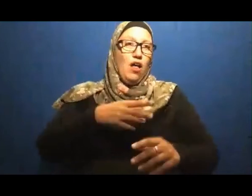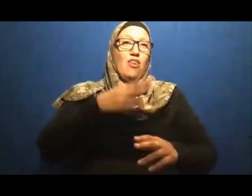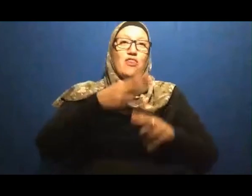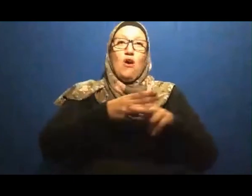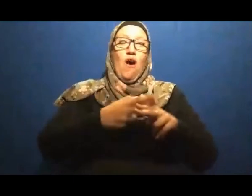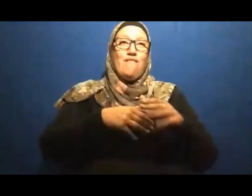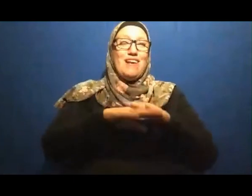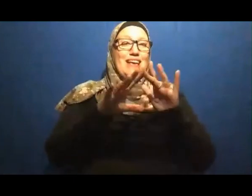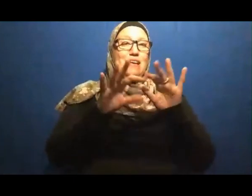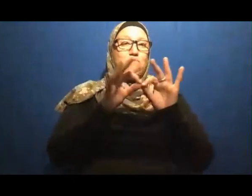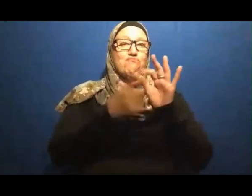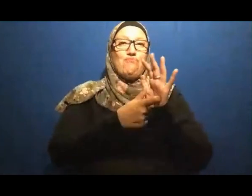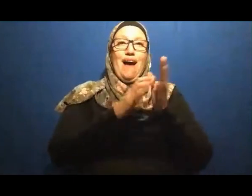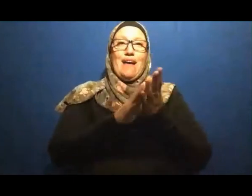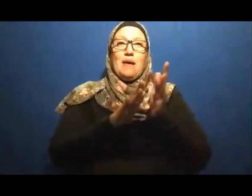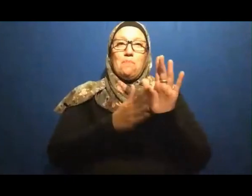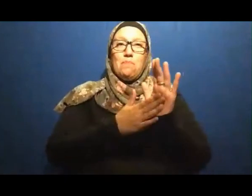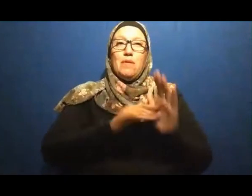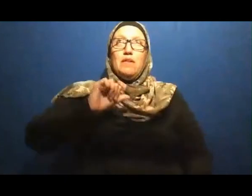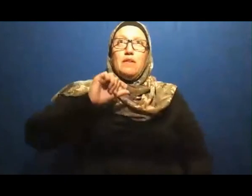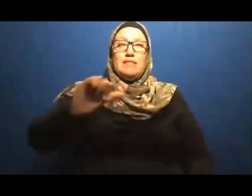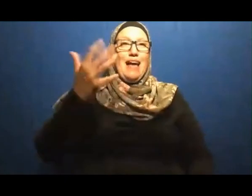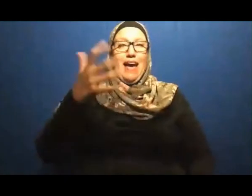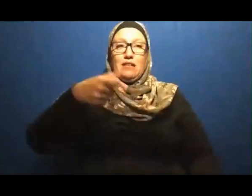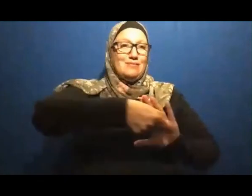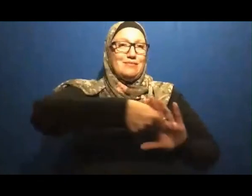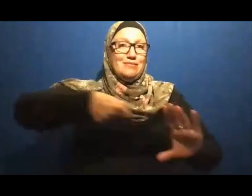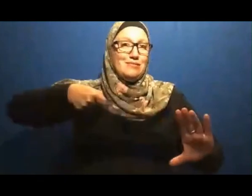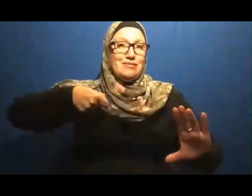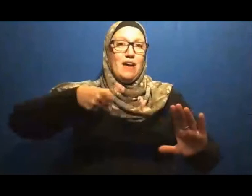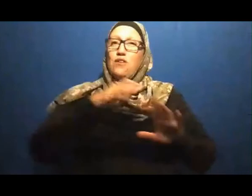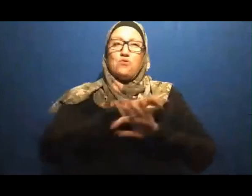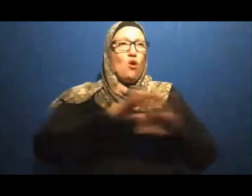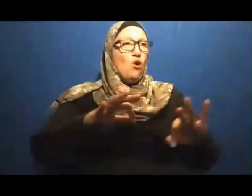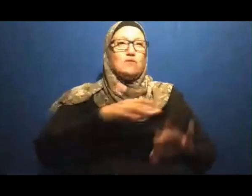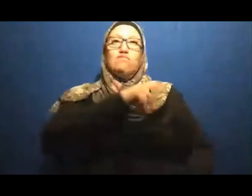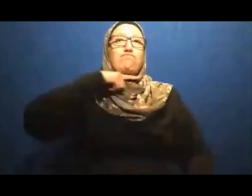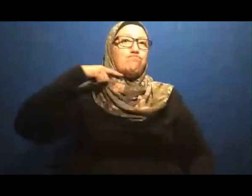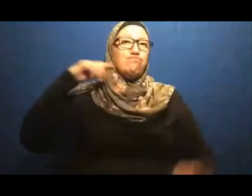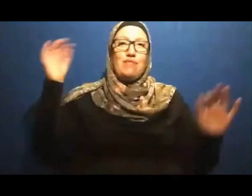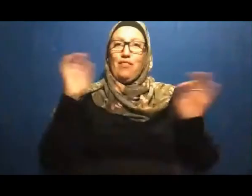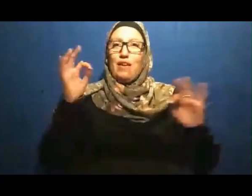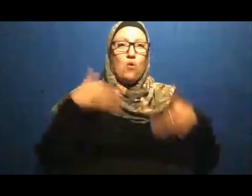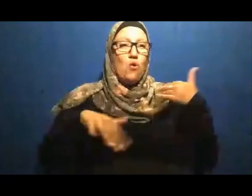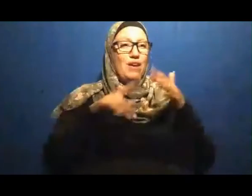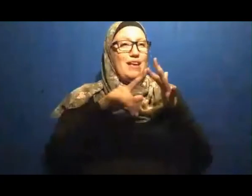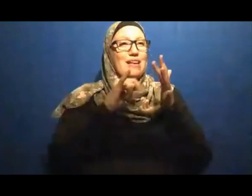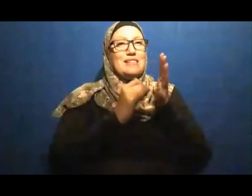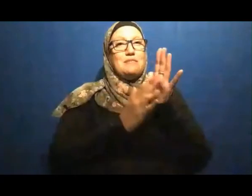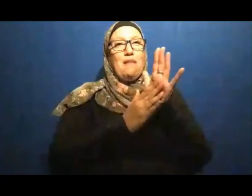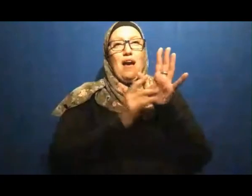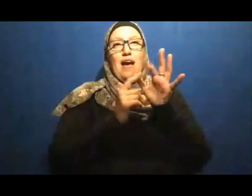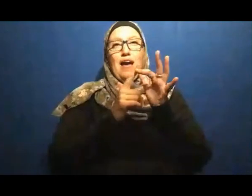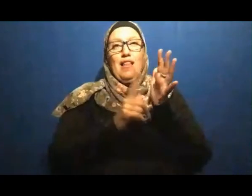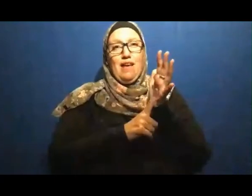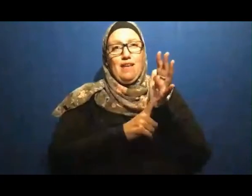Even The Throat Of Little Ismail His Son These Are Miracles And Exceptional Cases